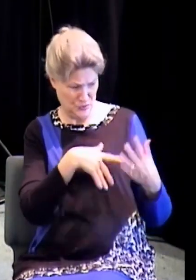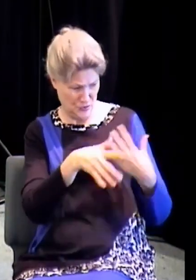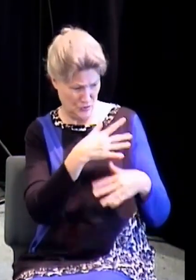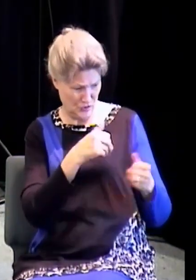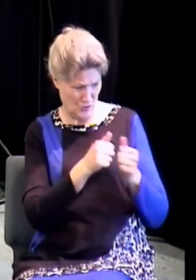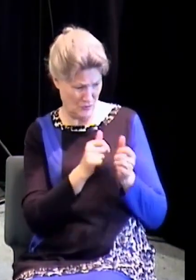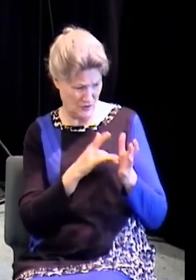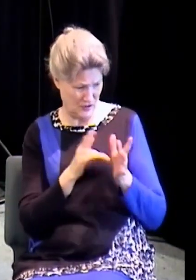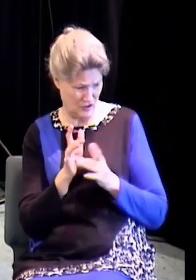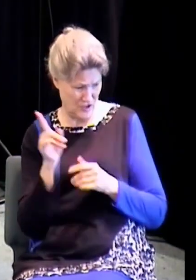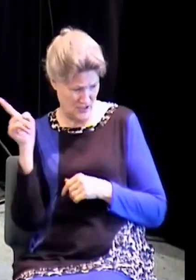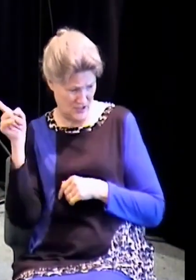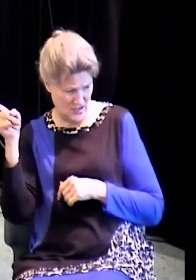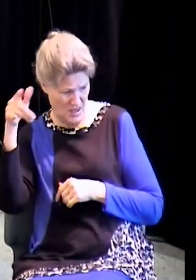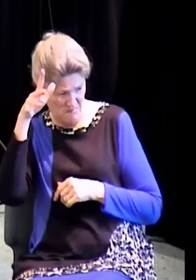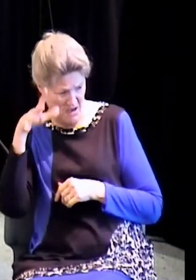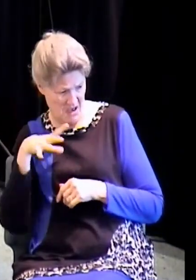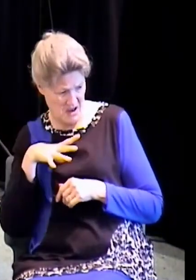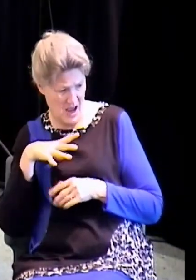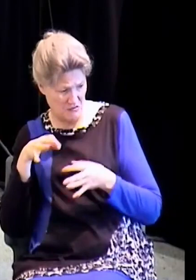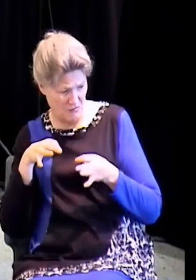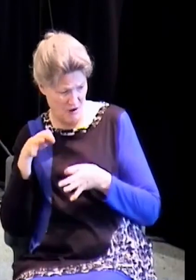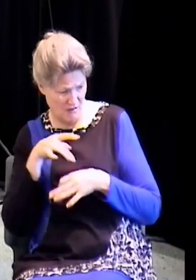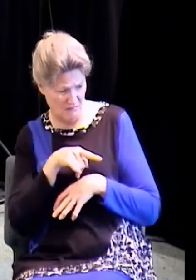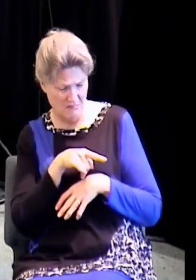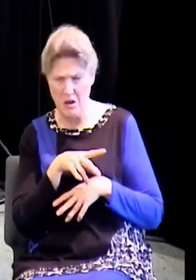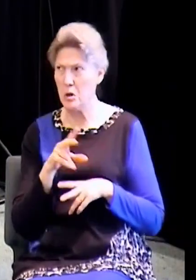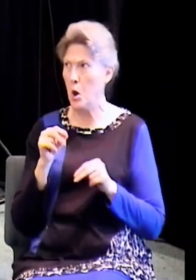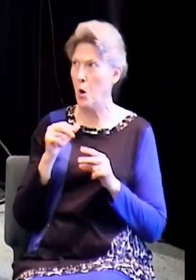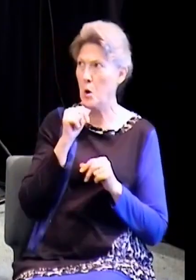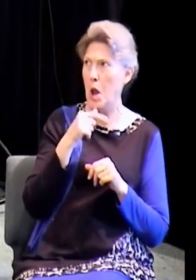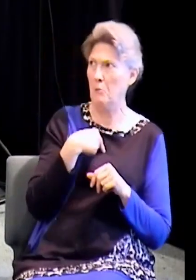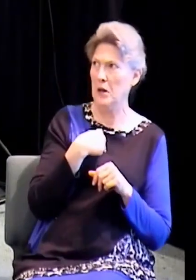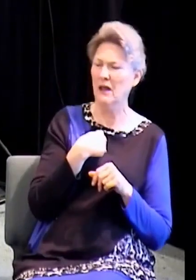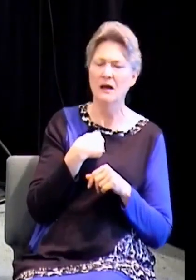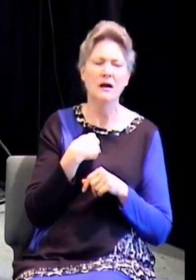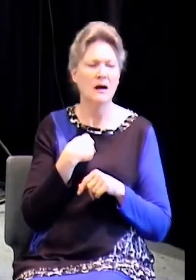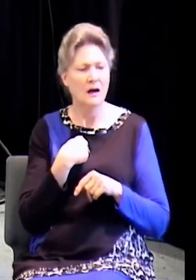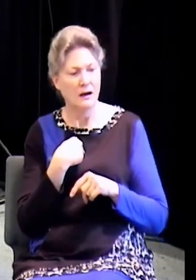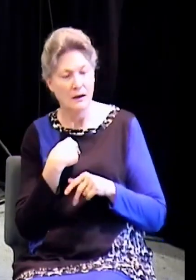I'm not. I'm sure you're the guy that was with you. No, I'm not. And he cursed.